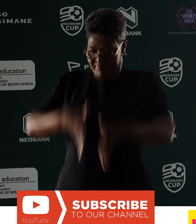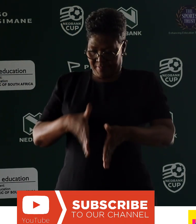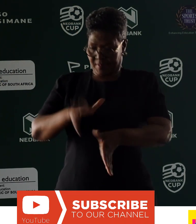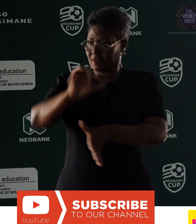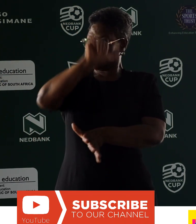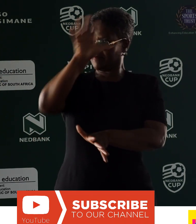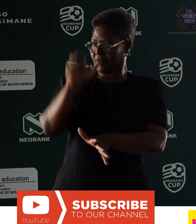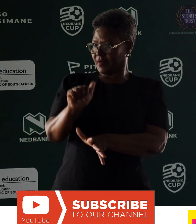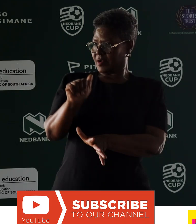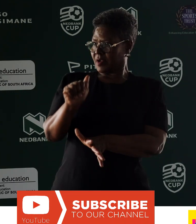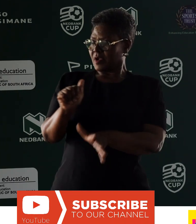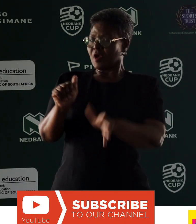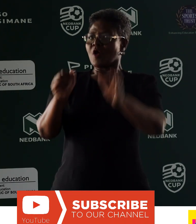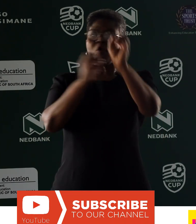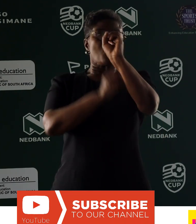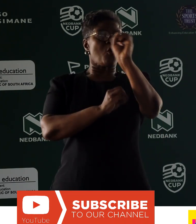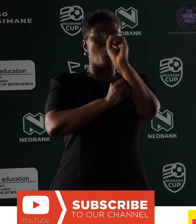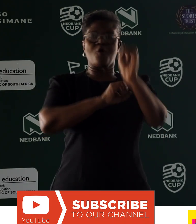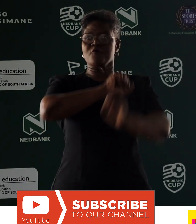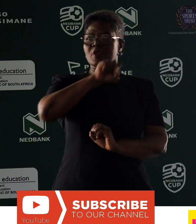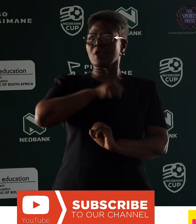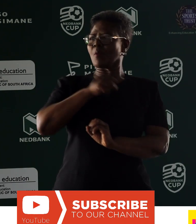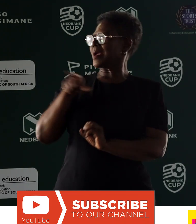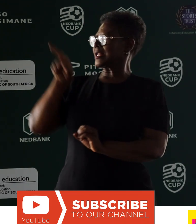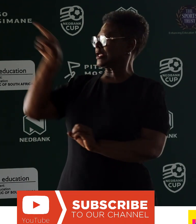Our office was at Summer Place in Hyde Park.